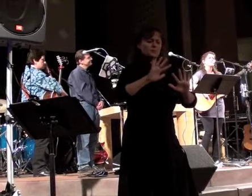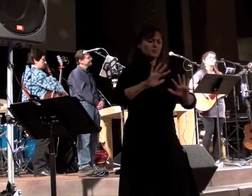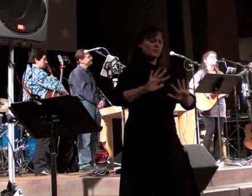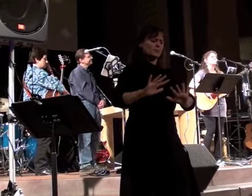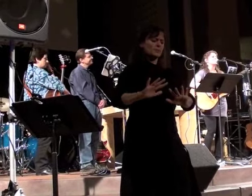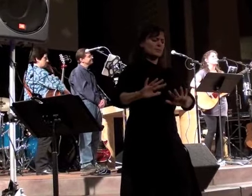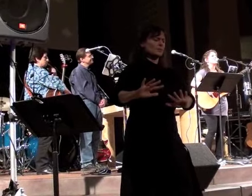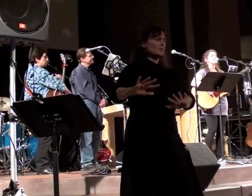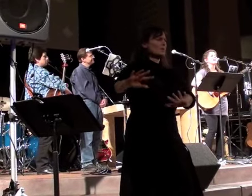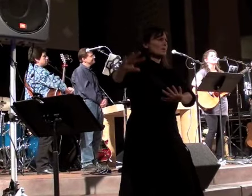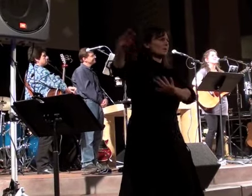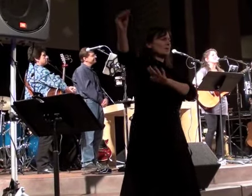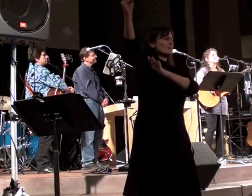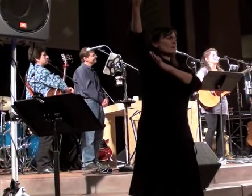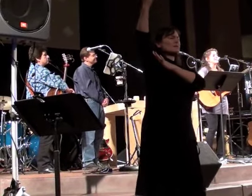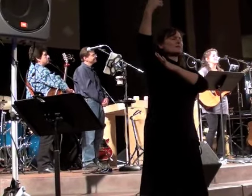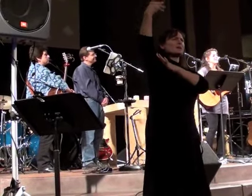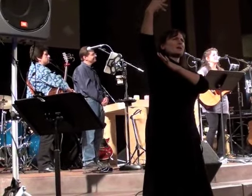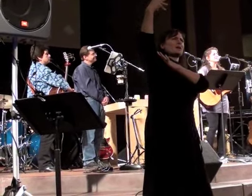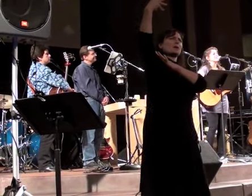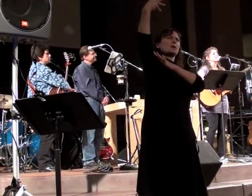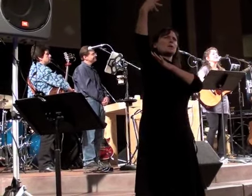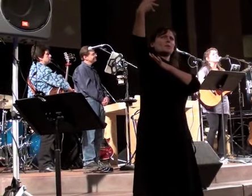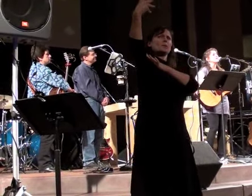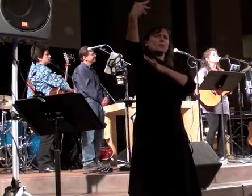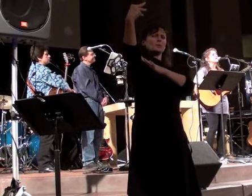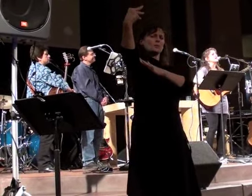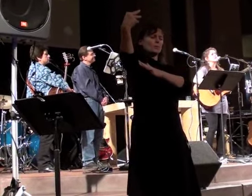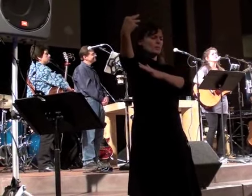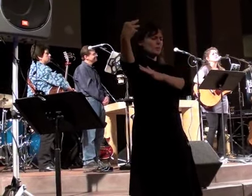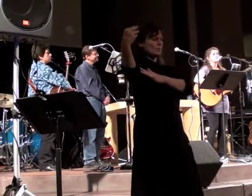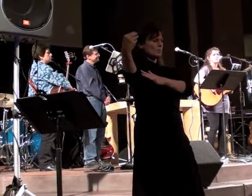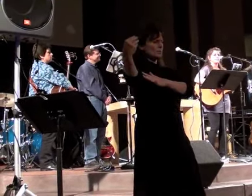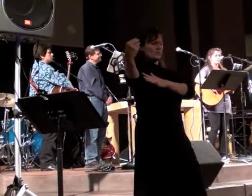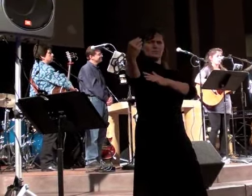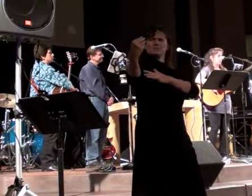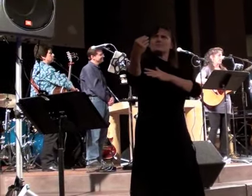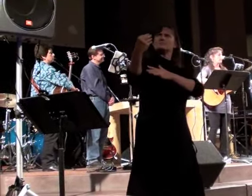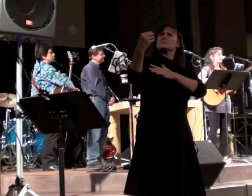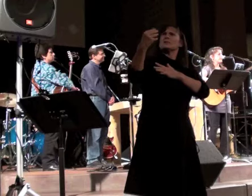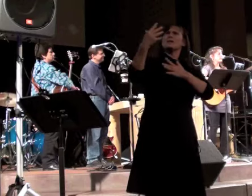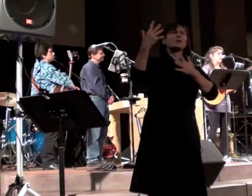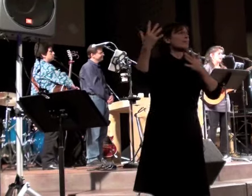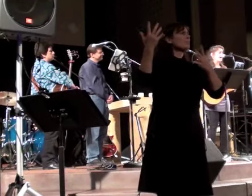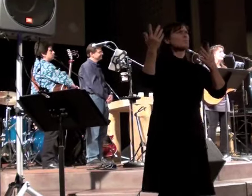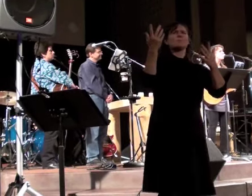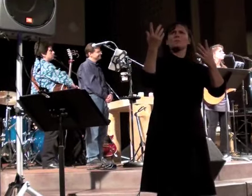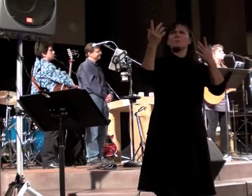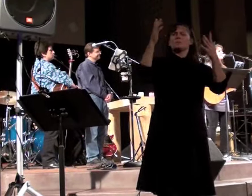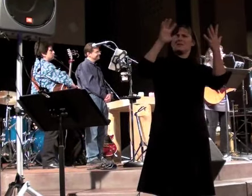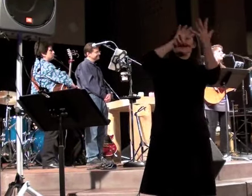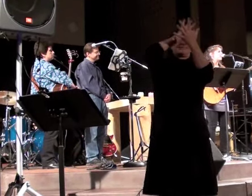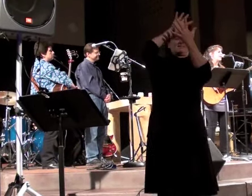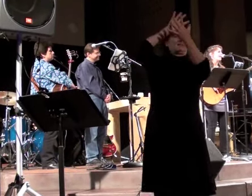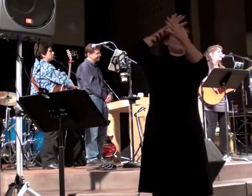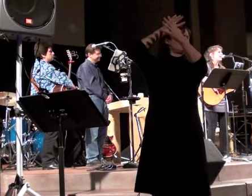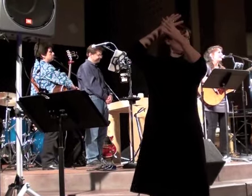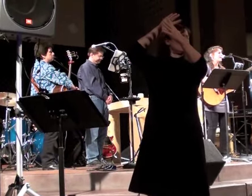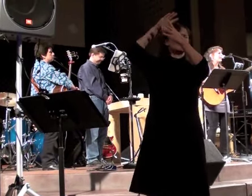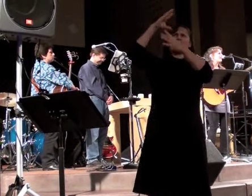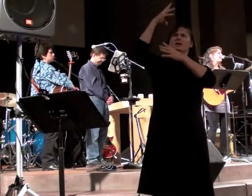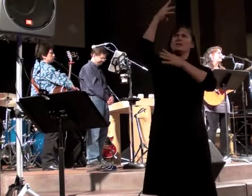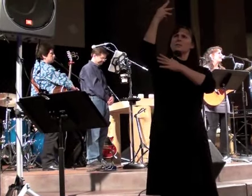There's so many things I've looked at, but clouds got in my